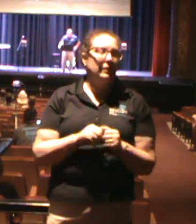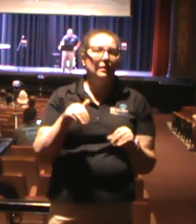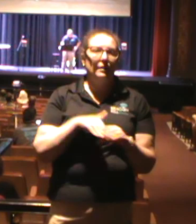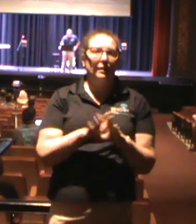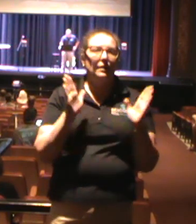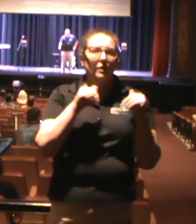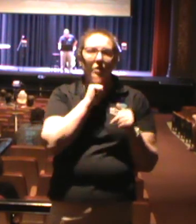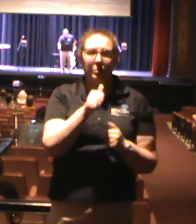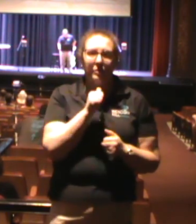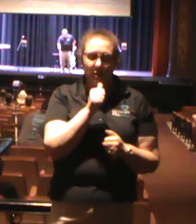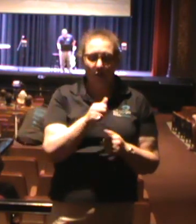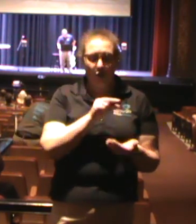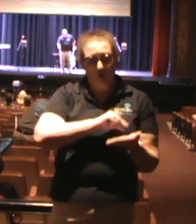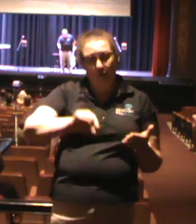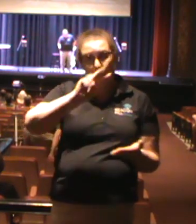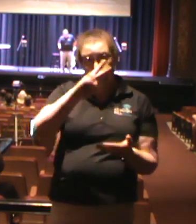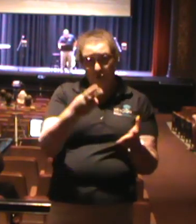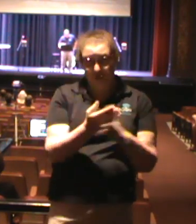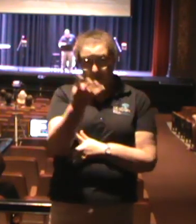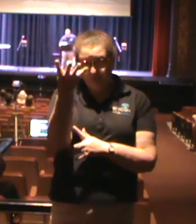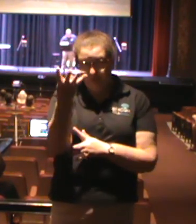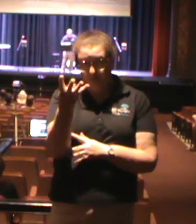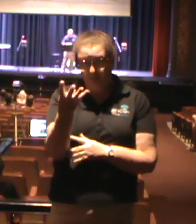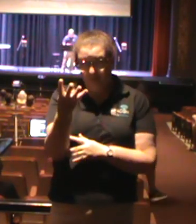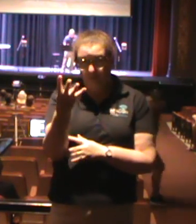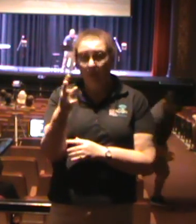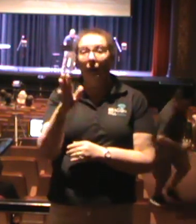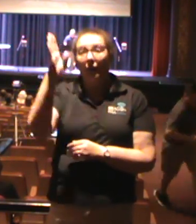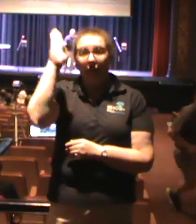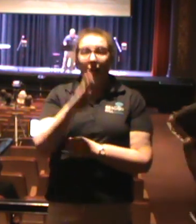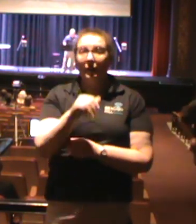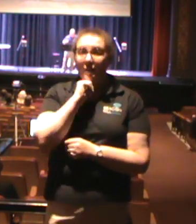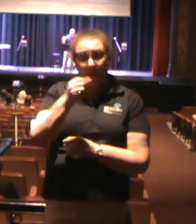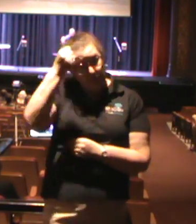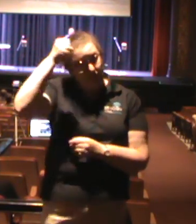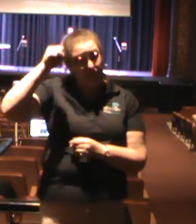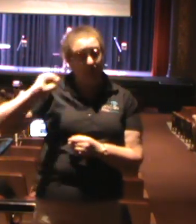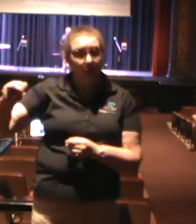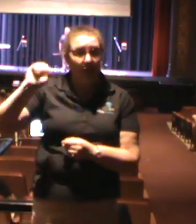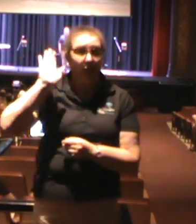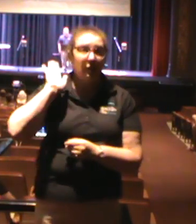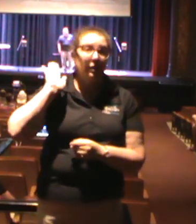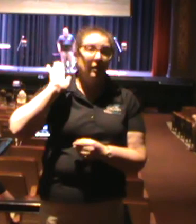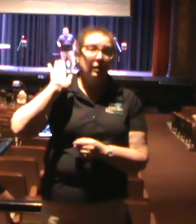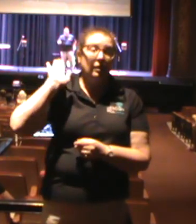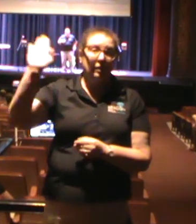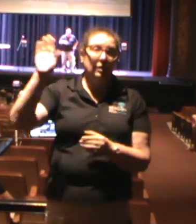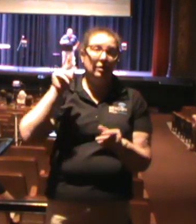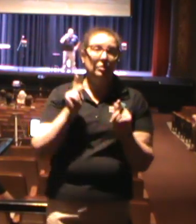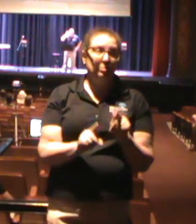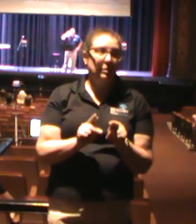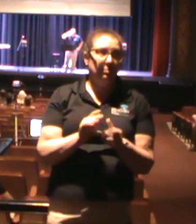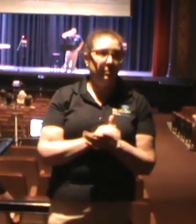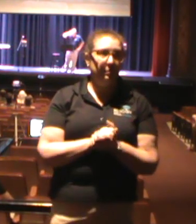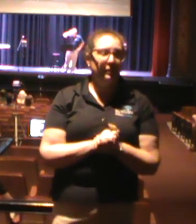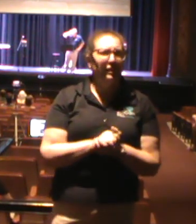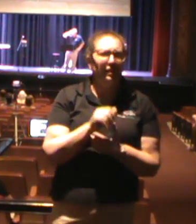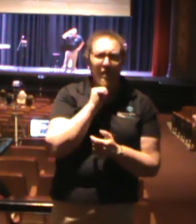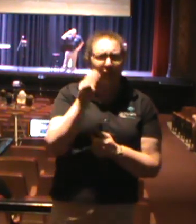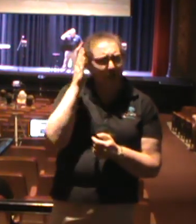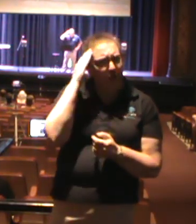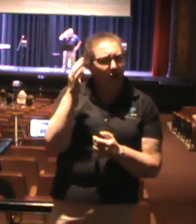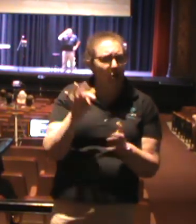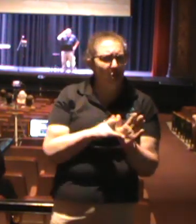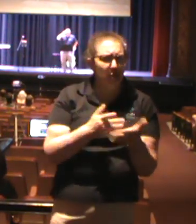Verses 2 through 4. God has not rejected His people who compete for you. Or don't you know what Scripture